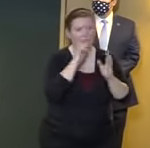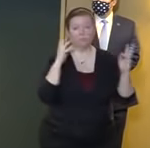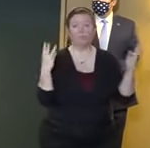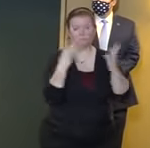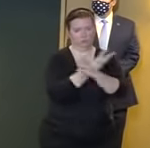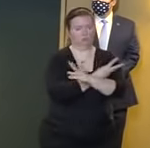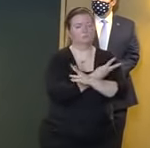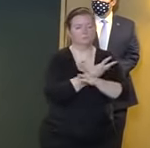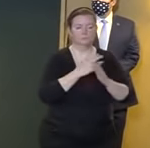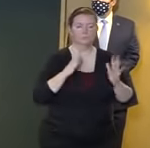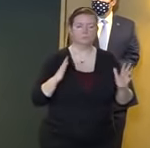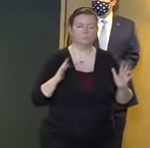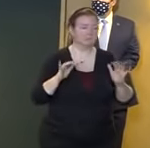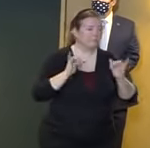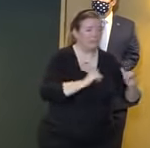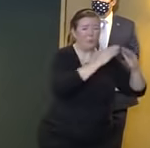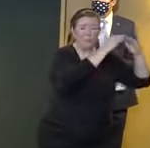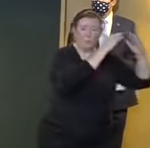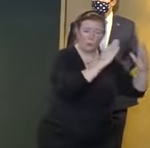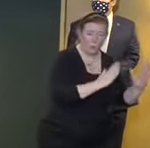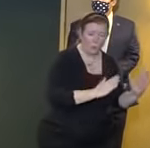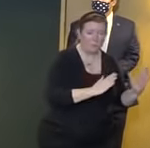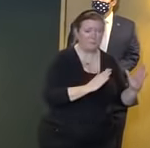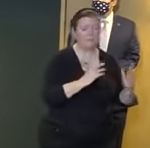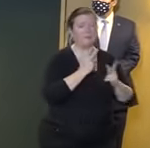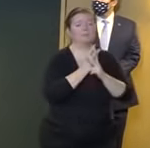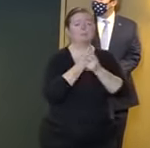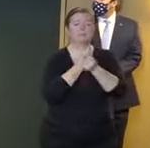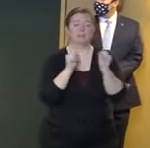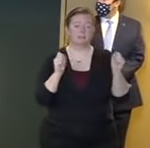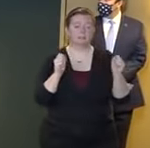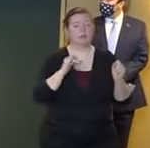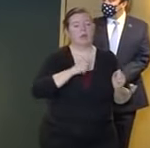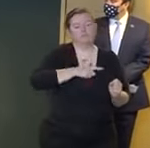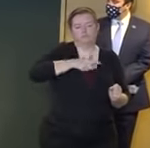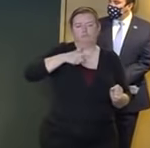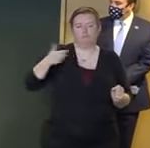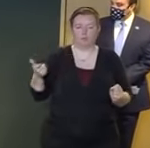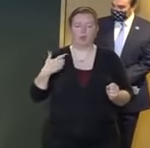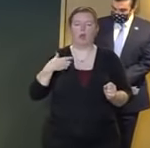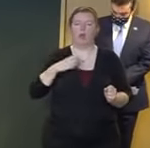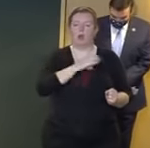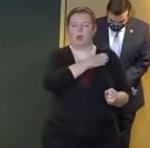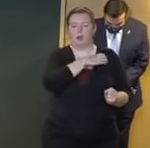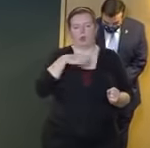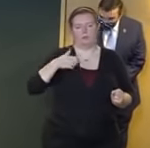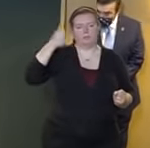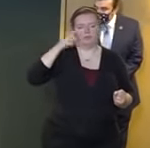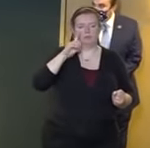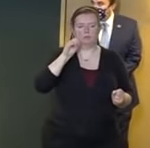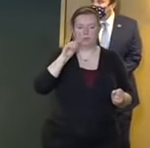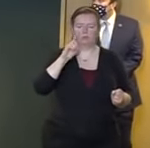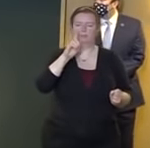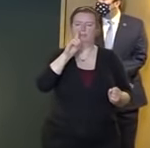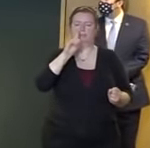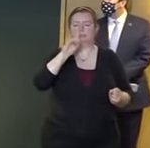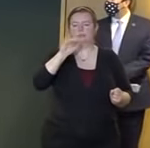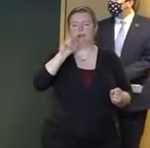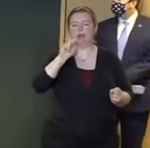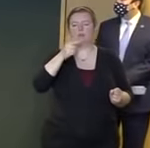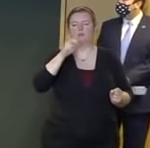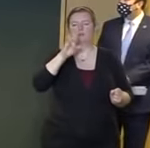stay safe with that please help me welcome the commissioner of the department of transportation diane gutierrez skichetti